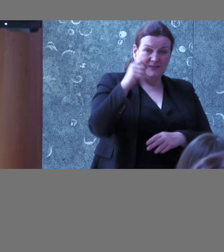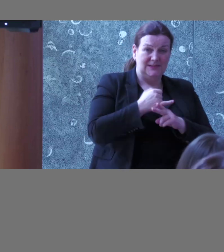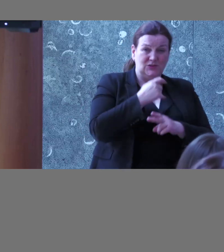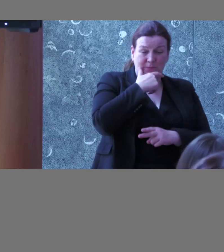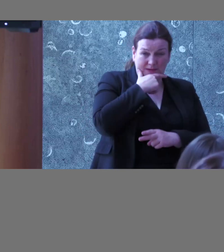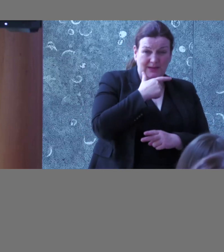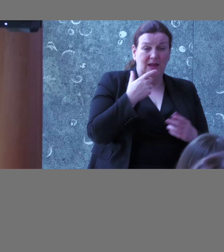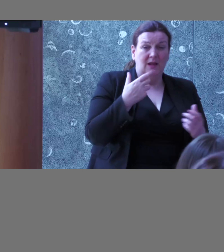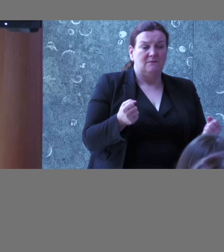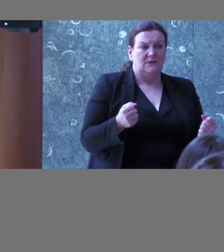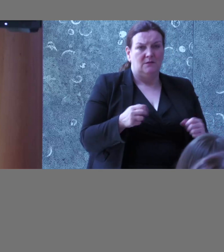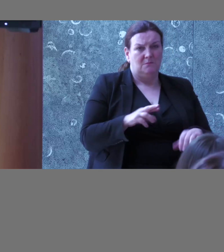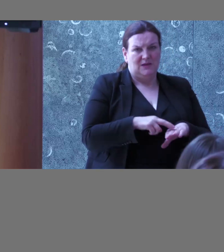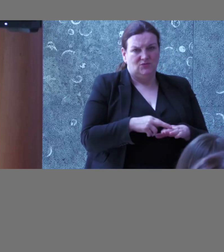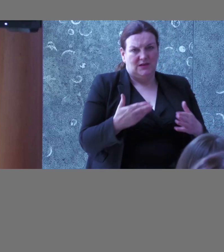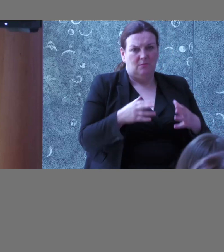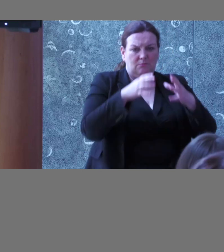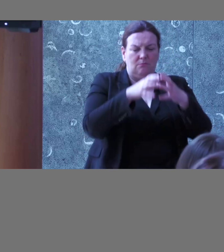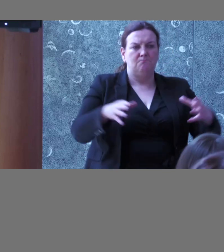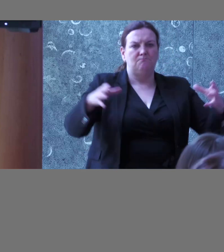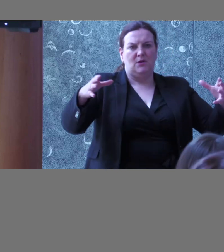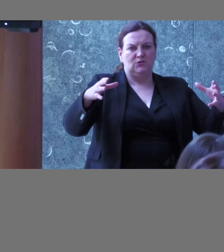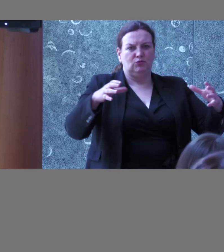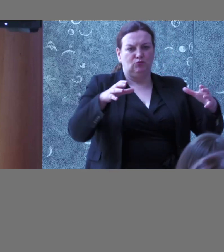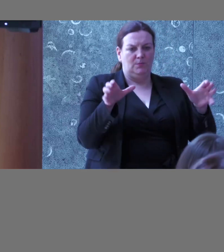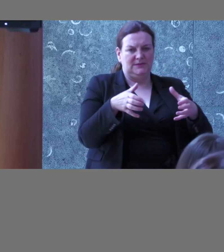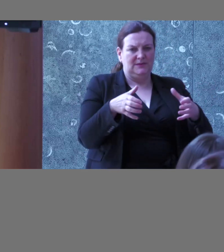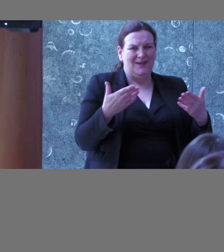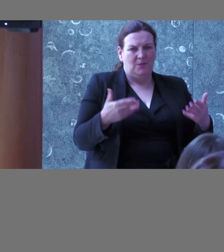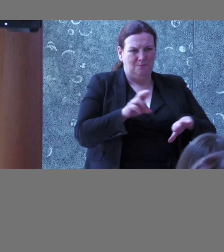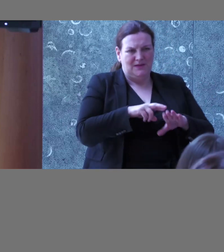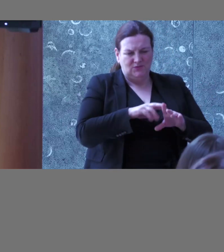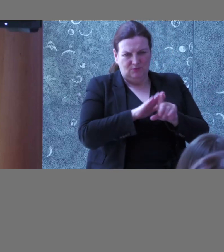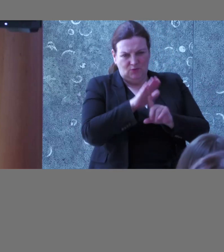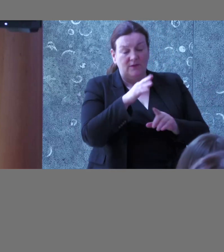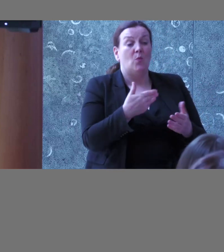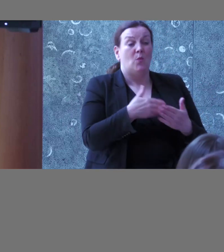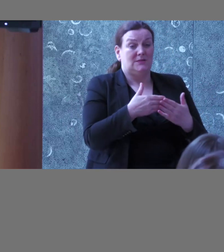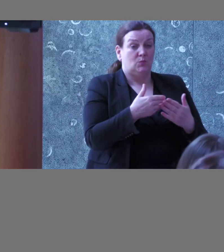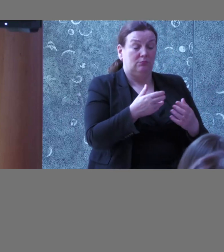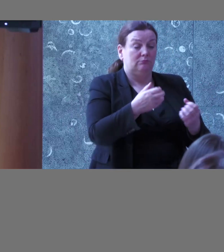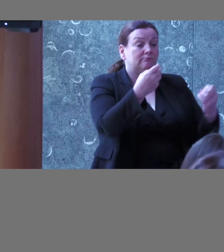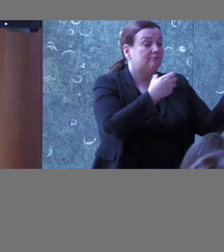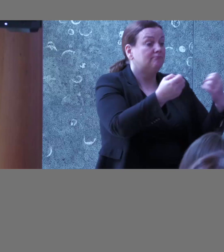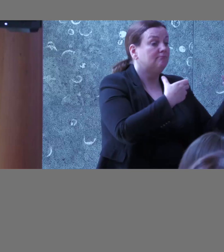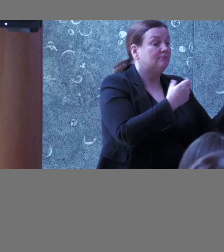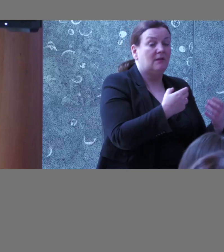better at, you know, carrying out larger-scale focus groups. And I suppose the learnings we're getting from those at the moment would be,